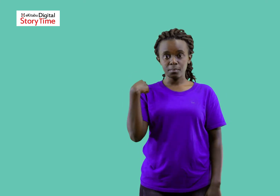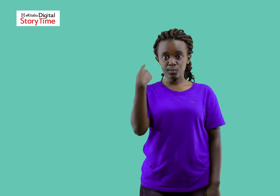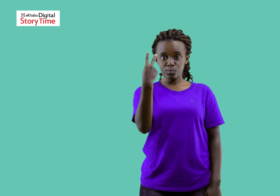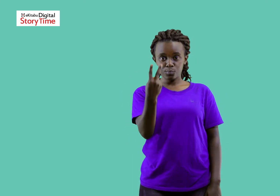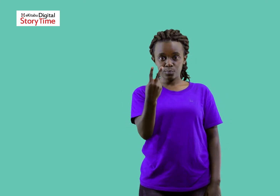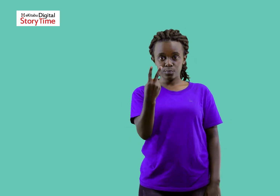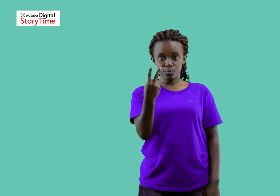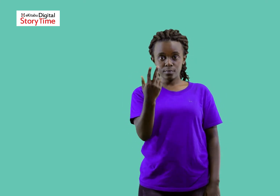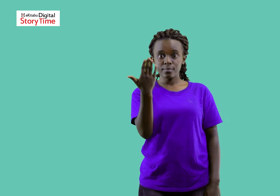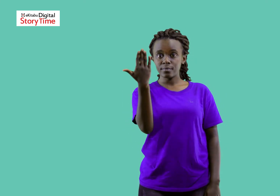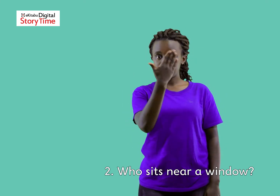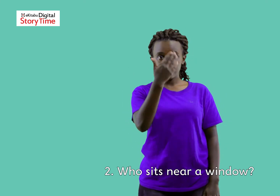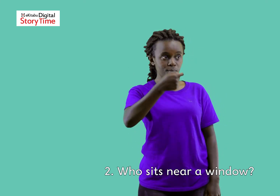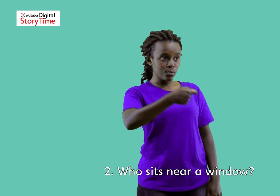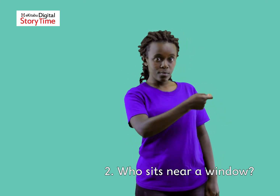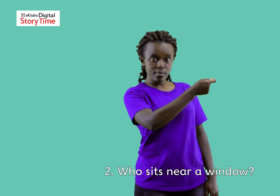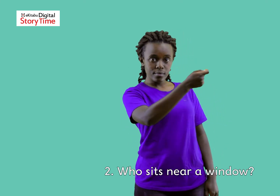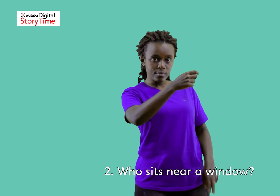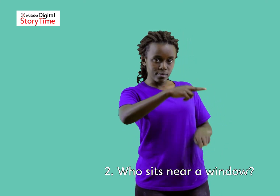Number two, who sits near a window?